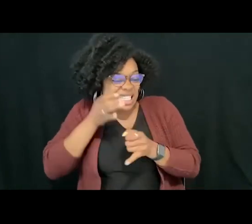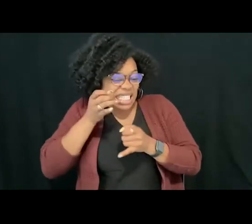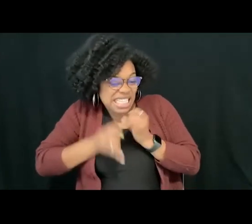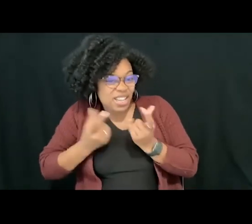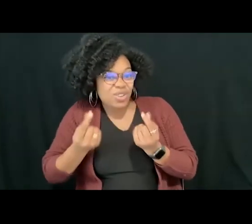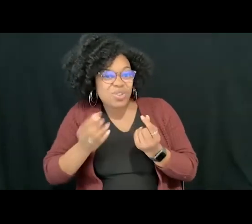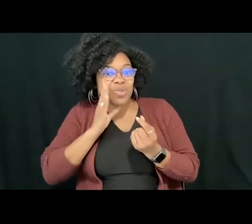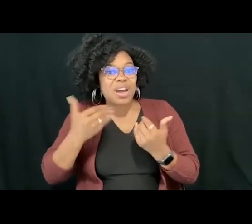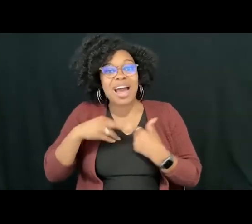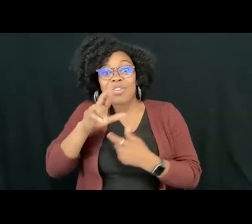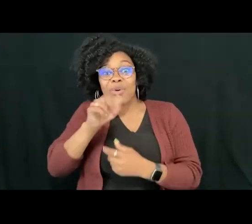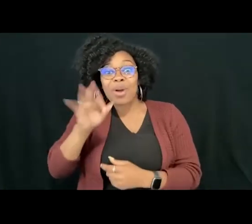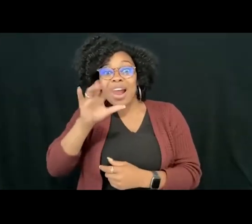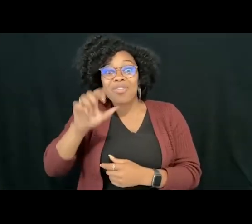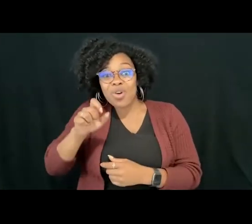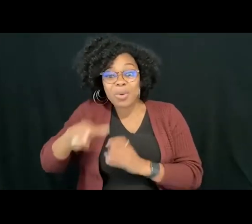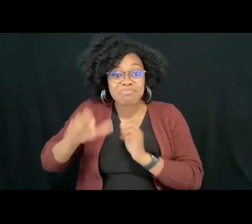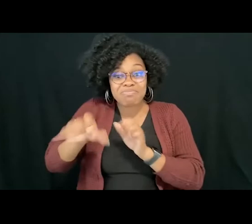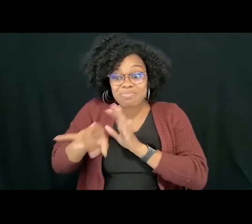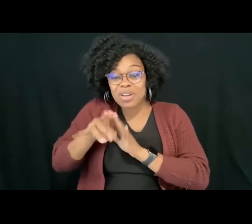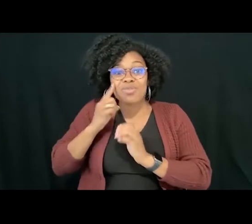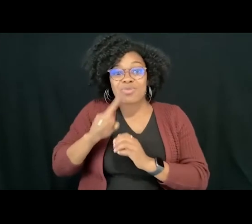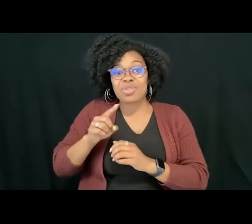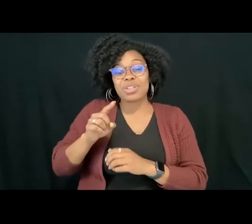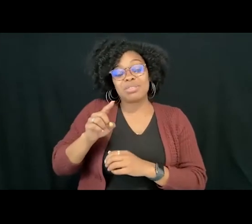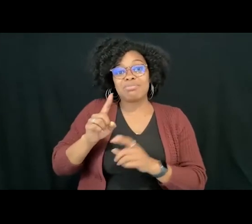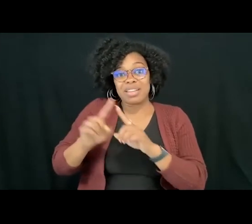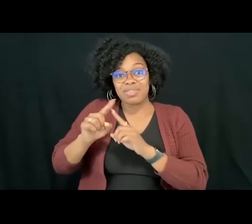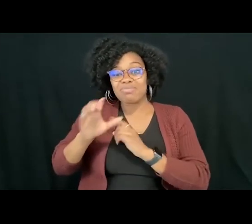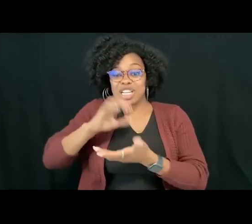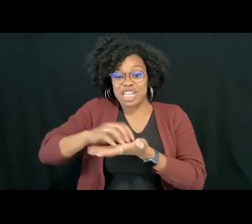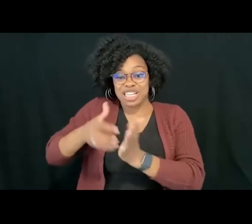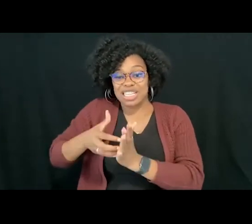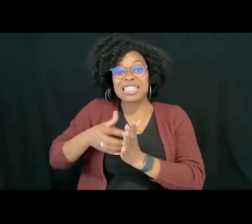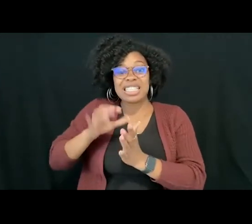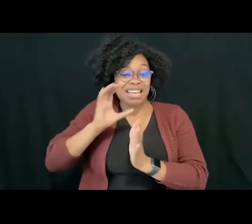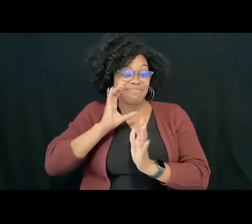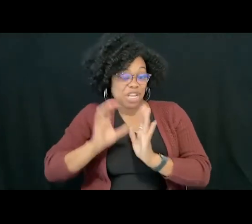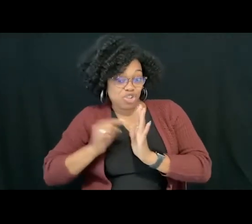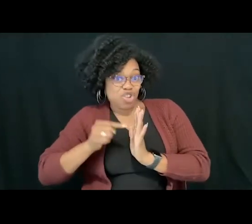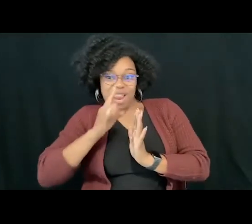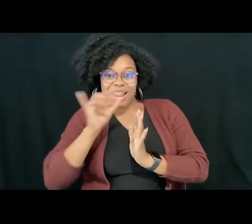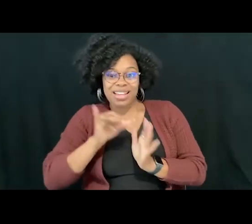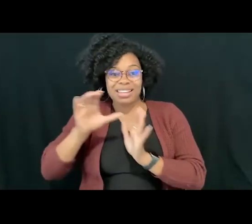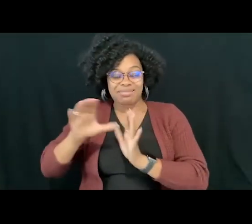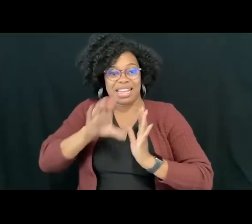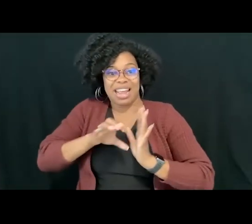custom decorated cookies that look like the characters in the book. And now each participating bookstore will share a little